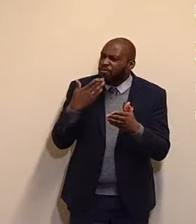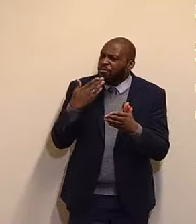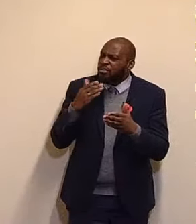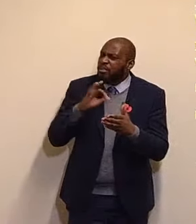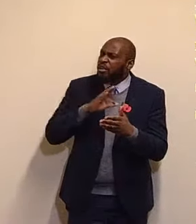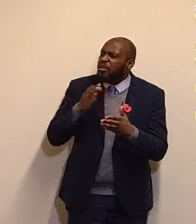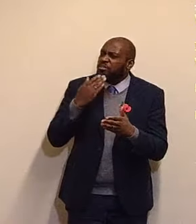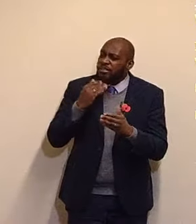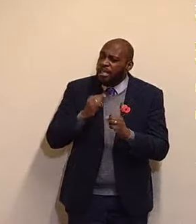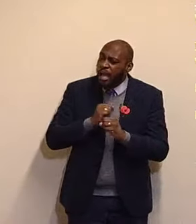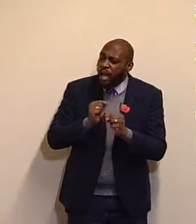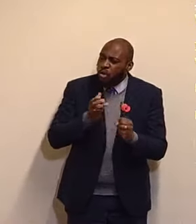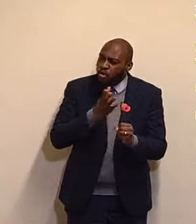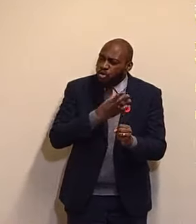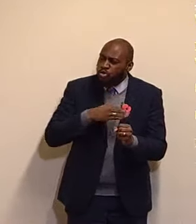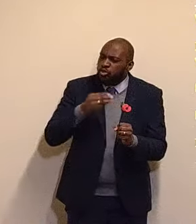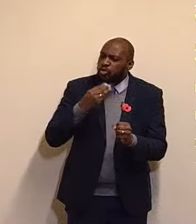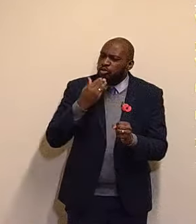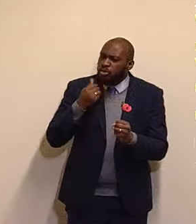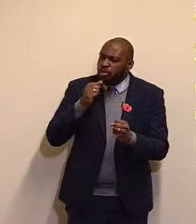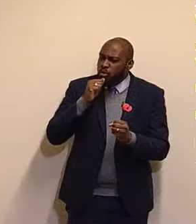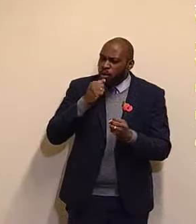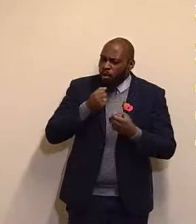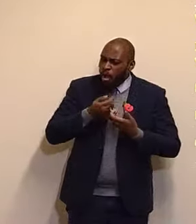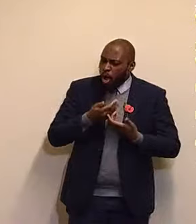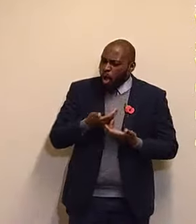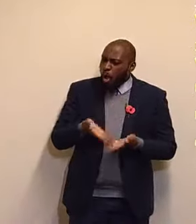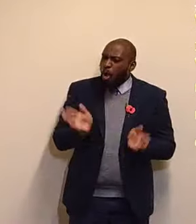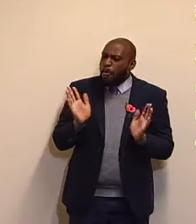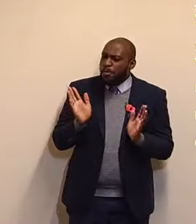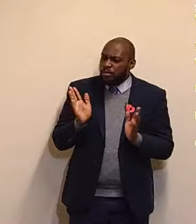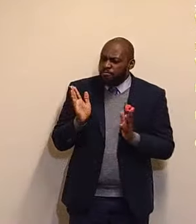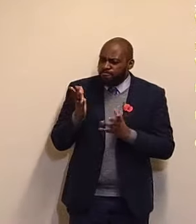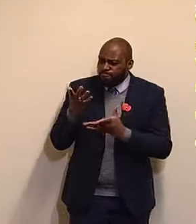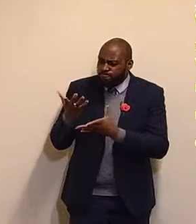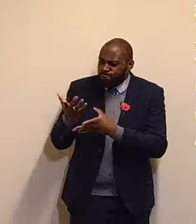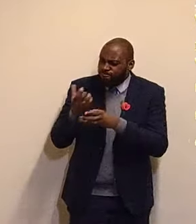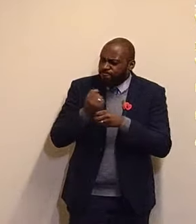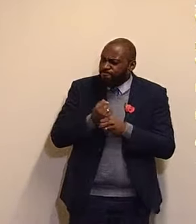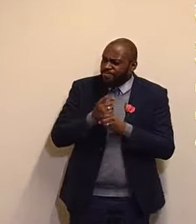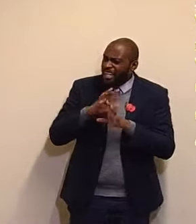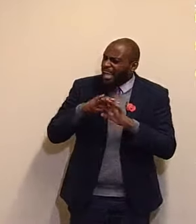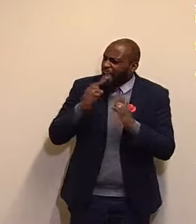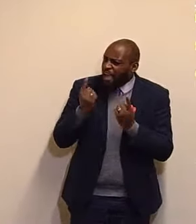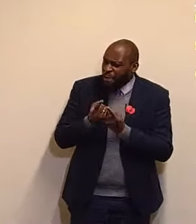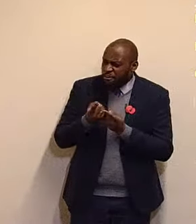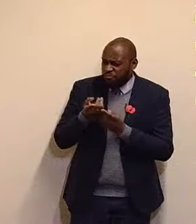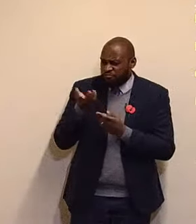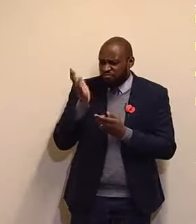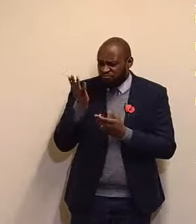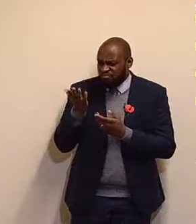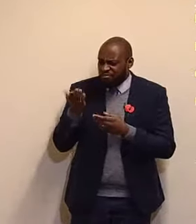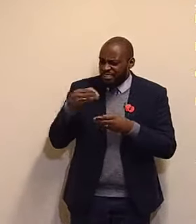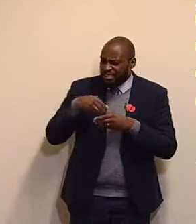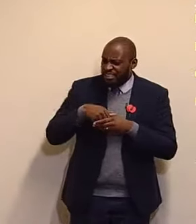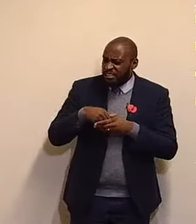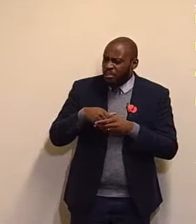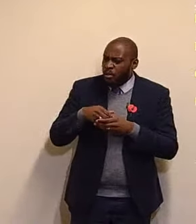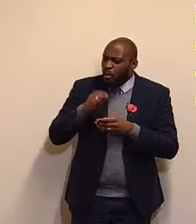open our hearts, and may we will really enjoy not only ourselves, but to enjoy our Savior, the